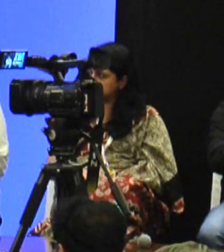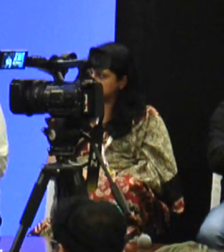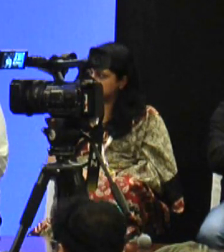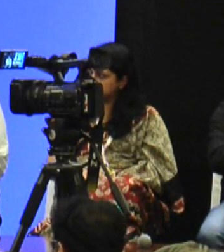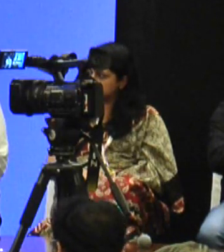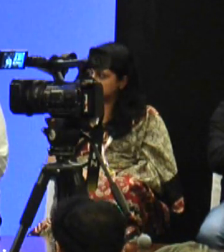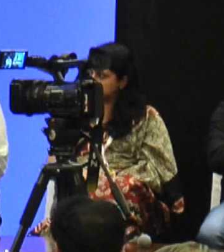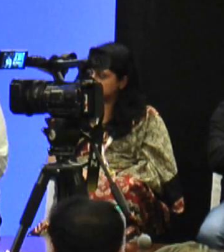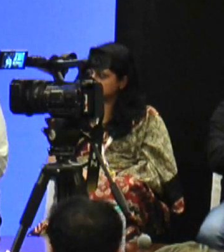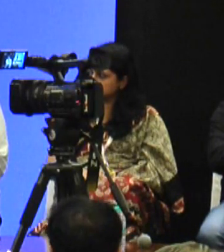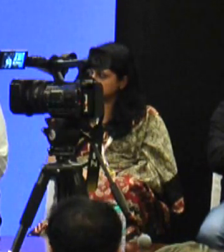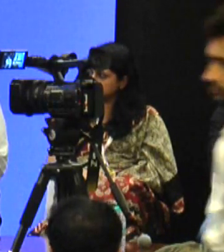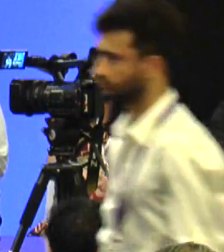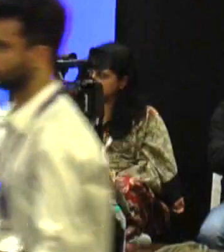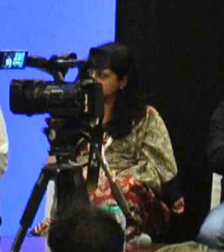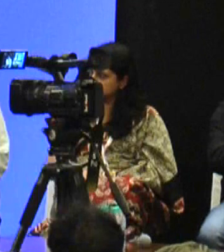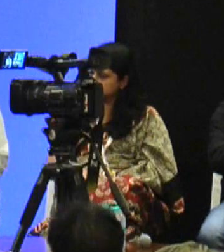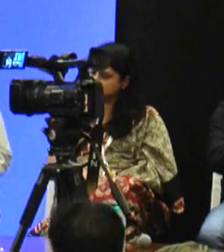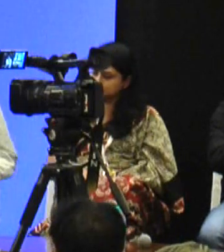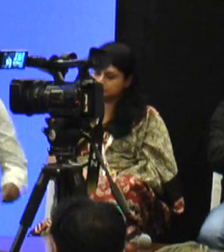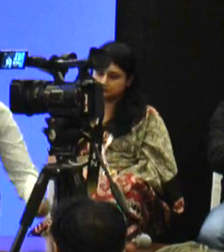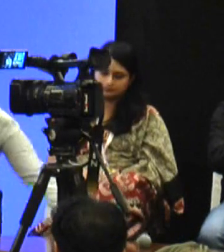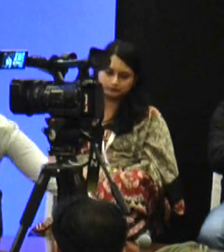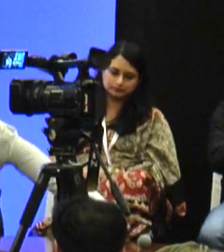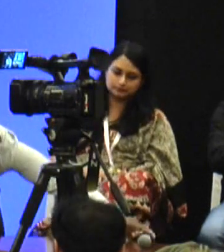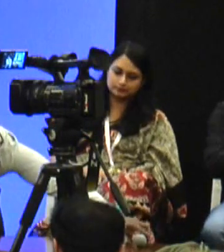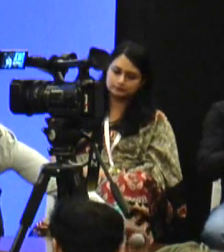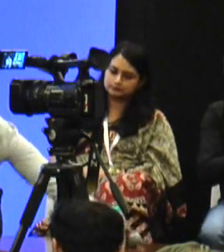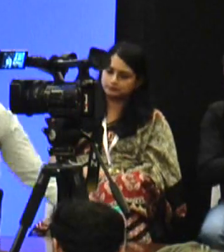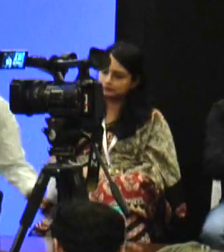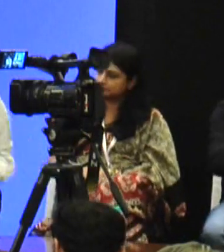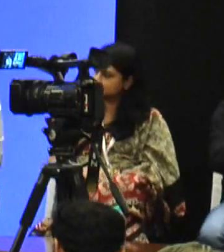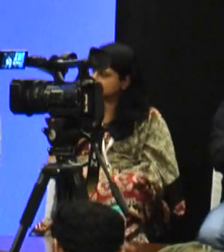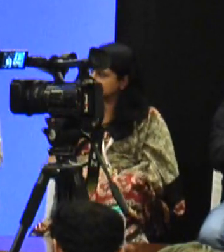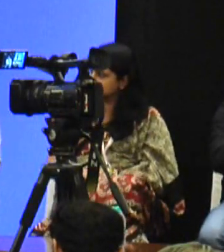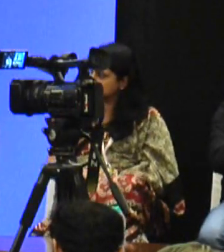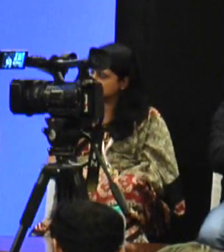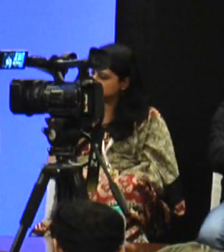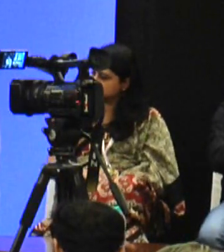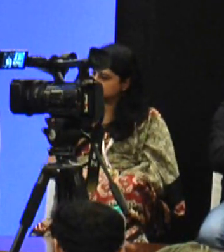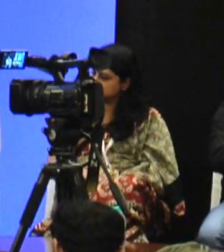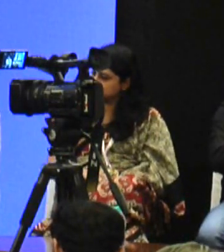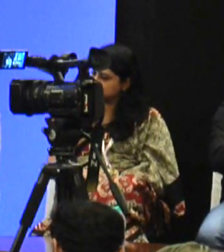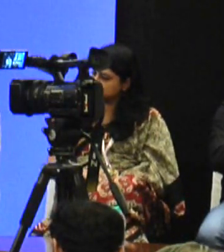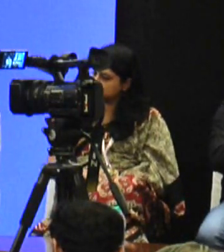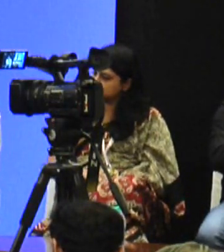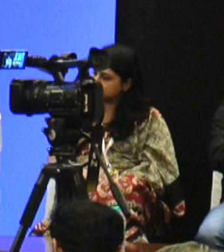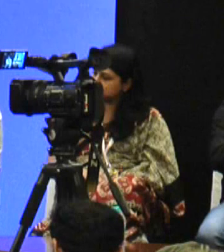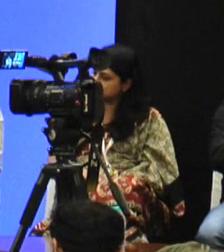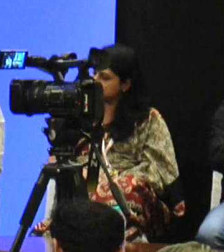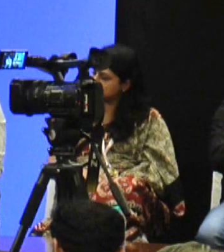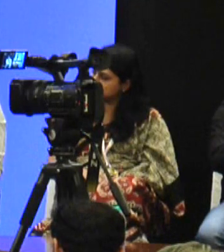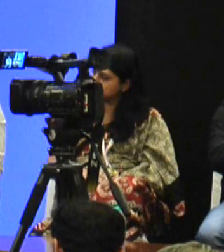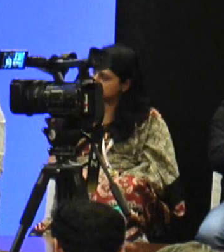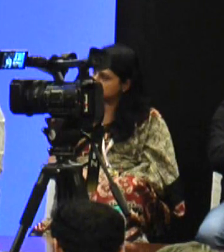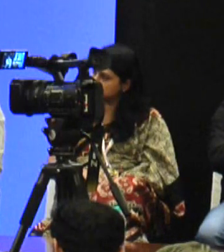So putting on that, I wanted to understand, you know, we talked about bringing in people with disability but a lot of